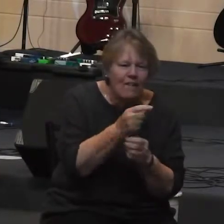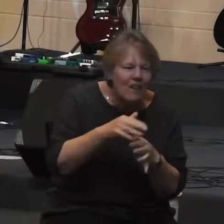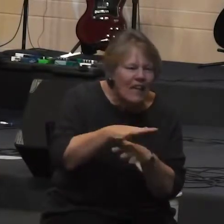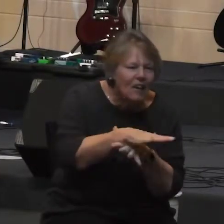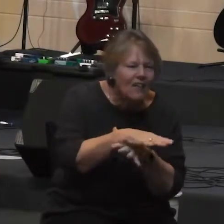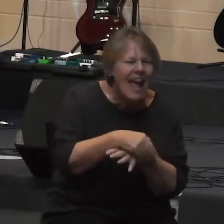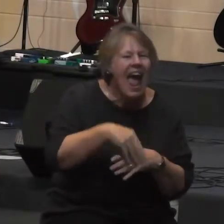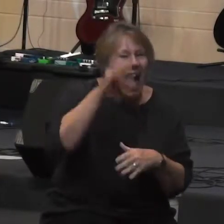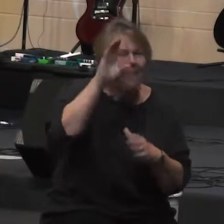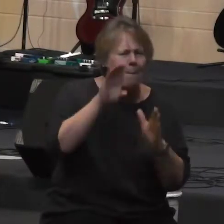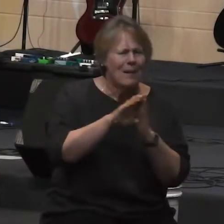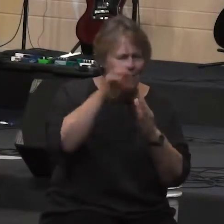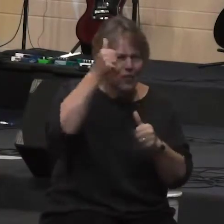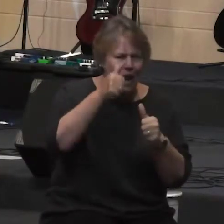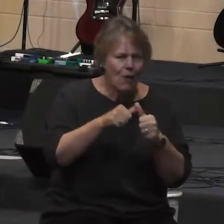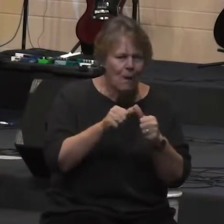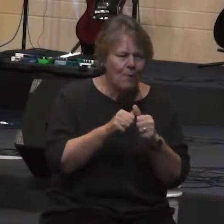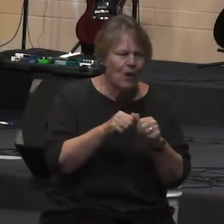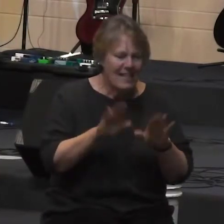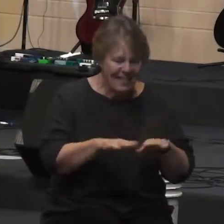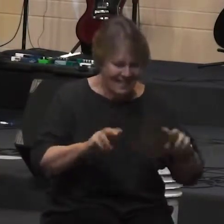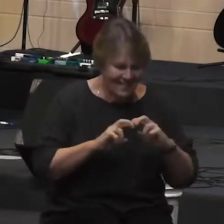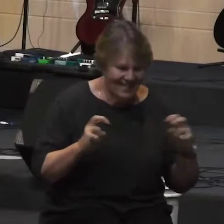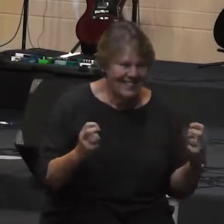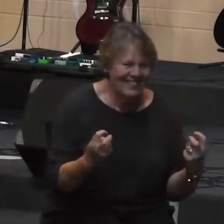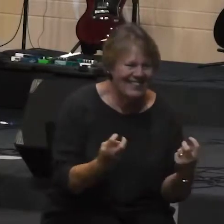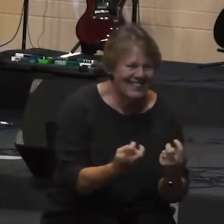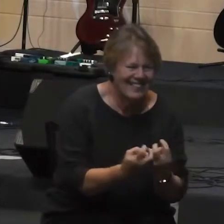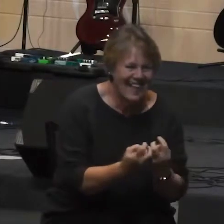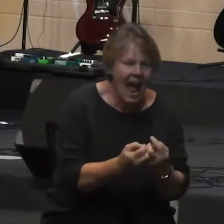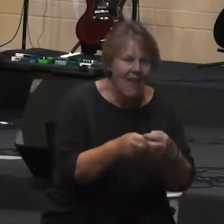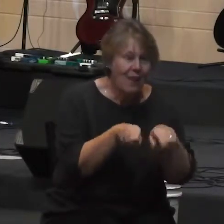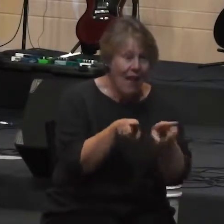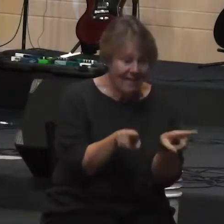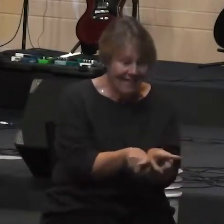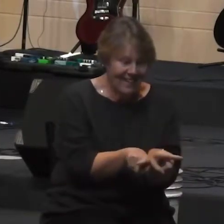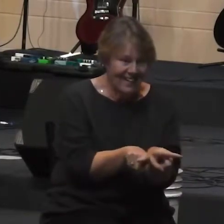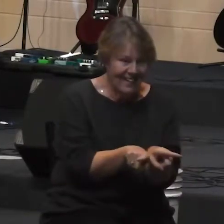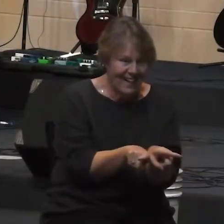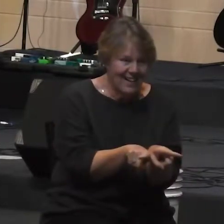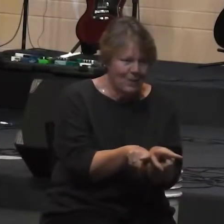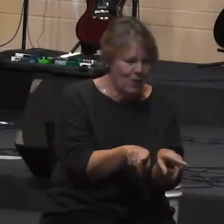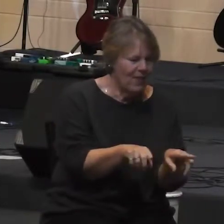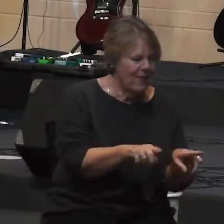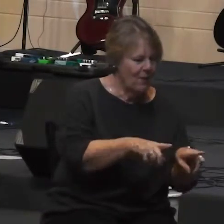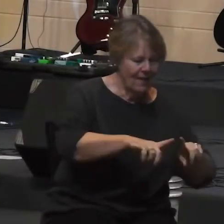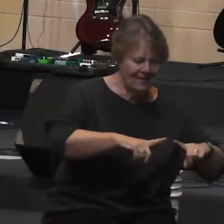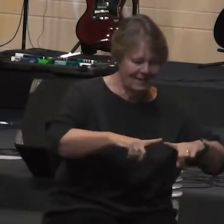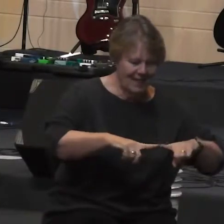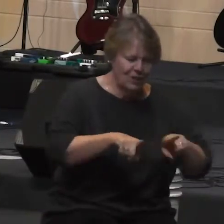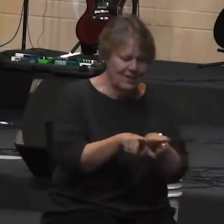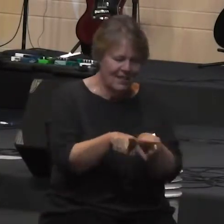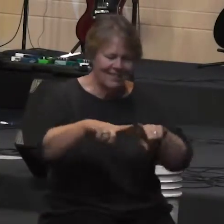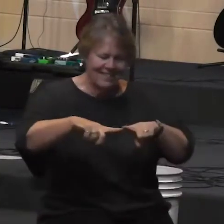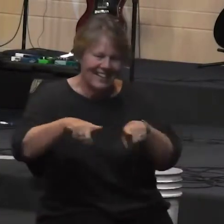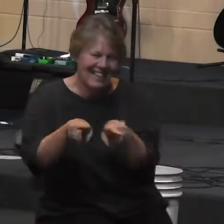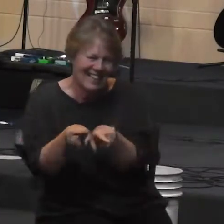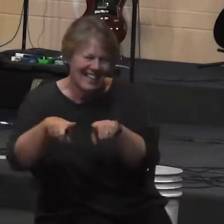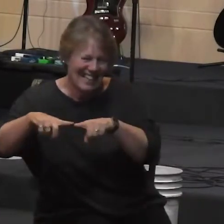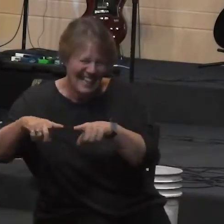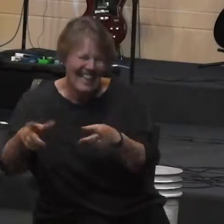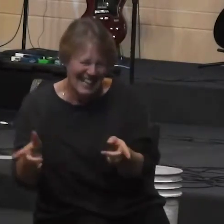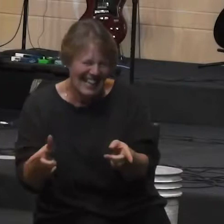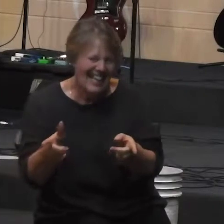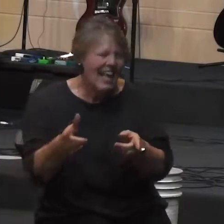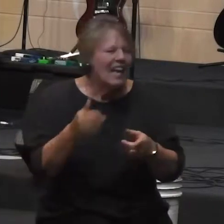this screen, the picture I remember was they're all in a circle and they sit down and they spread their legs out so their toes are touching and it just makes this, you